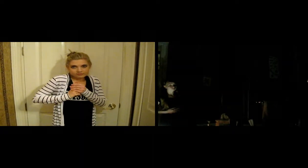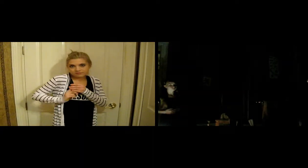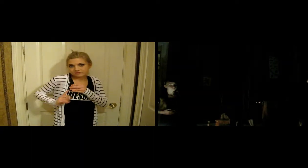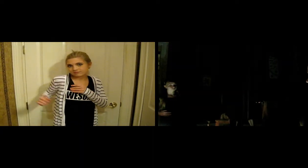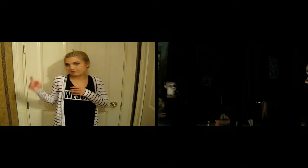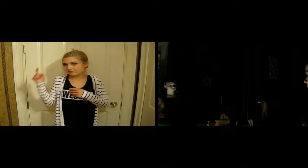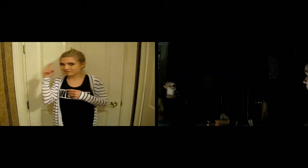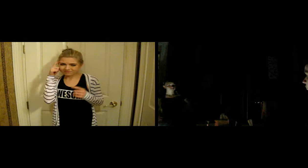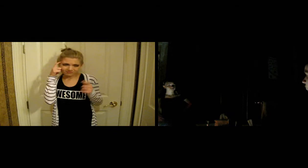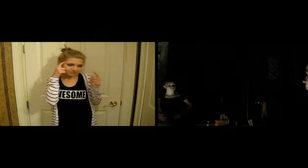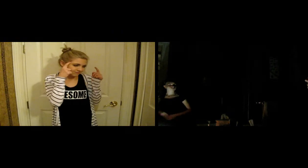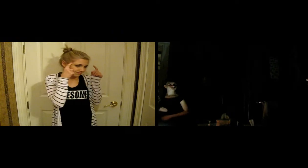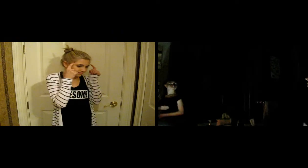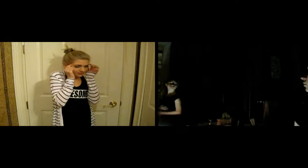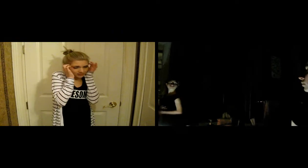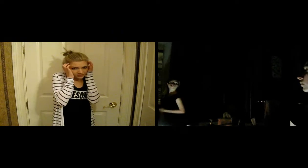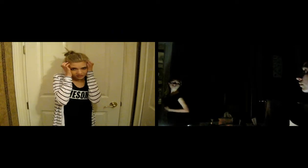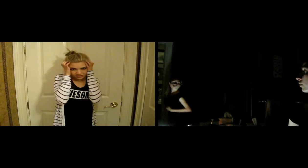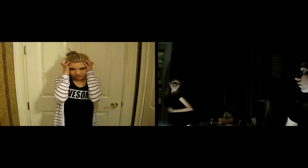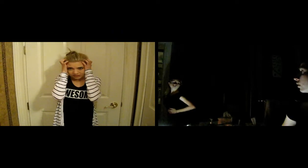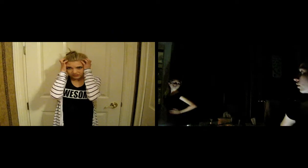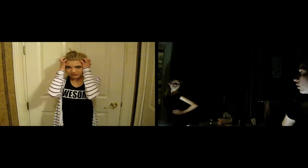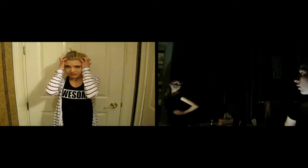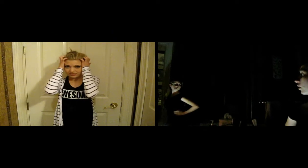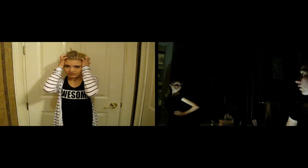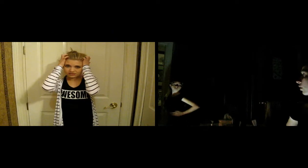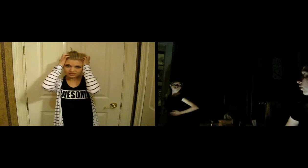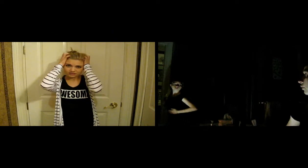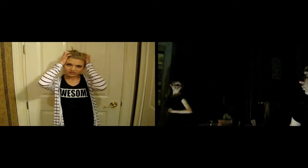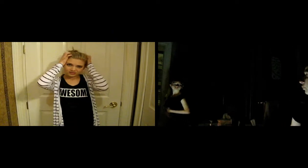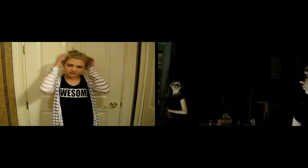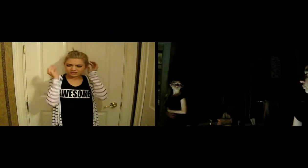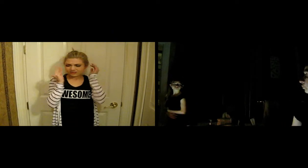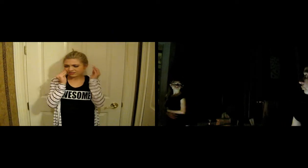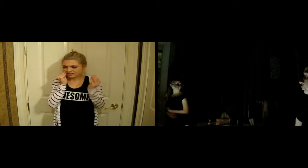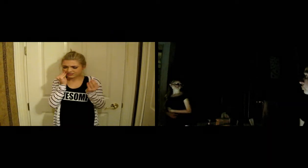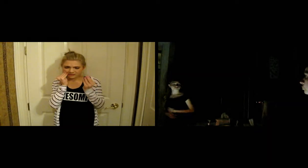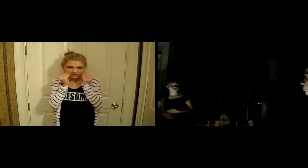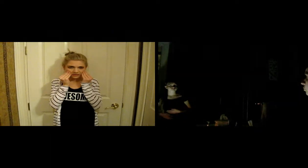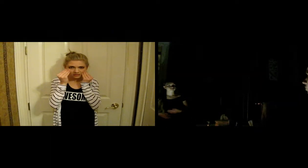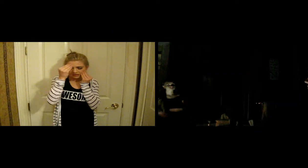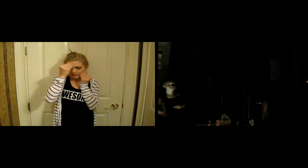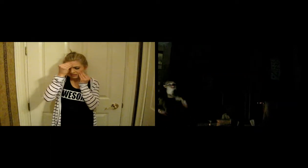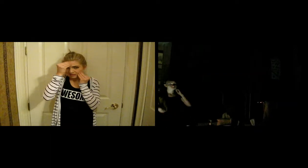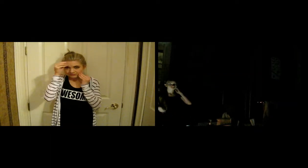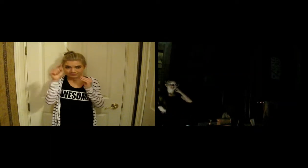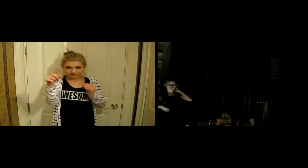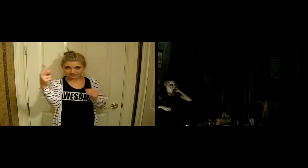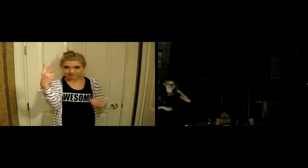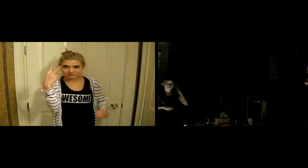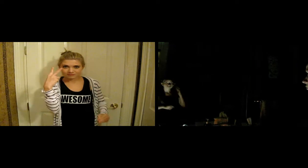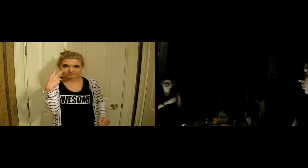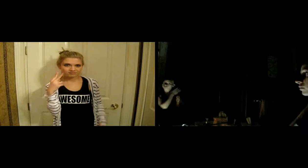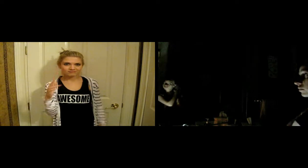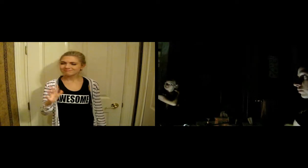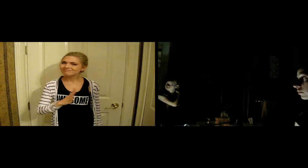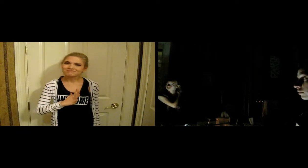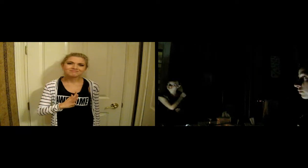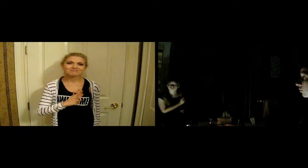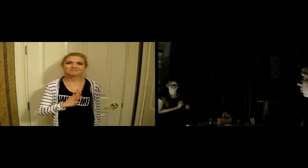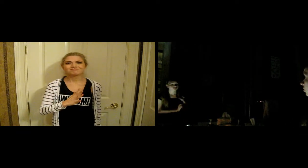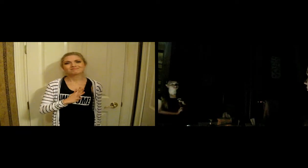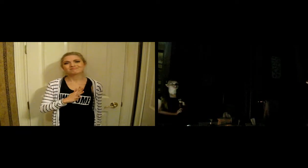And you're lying in your bed Reflection stares right into you